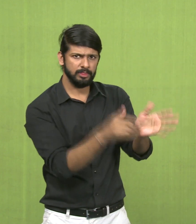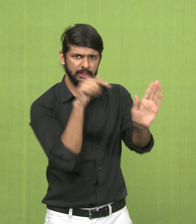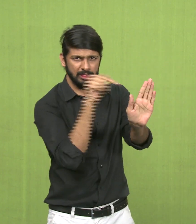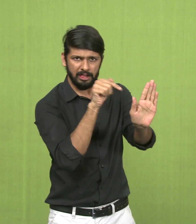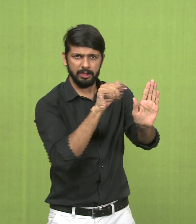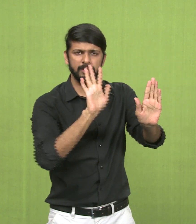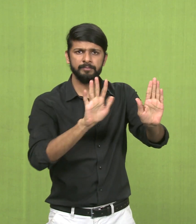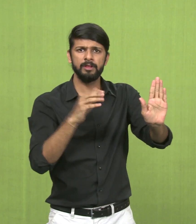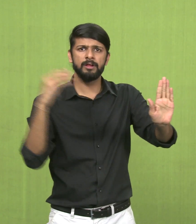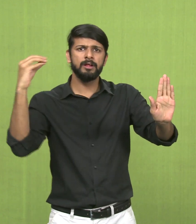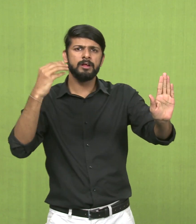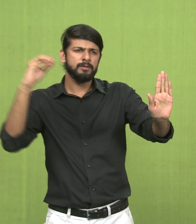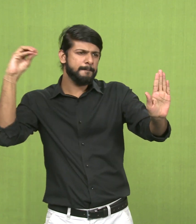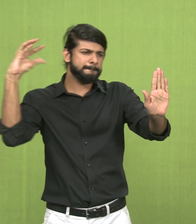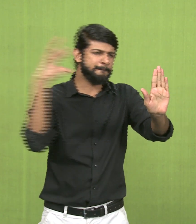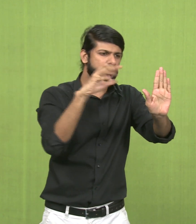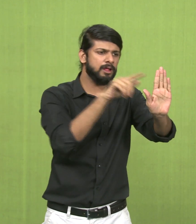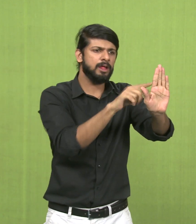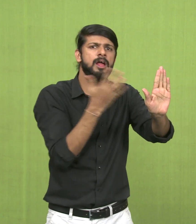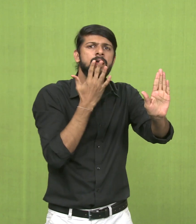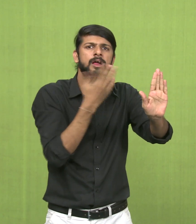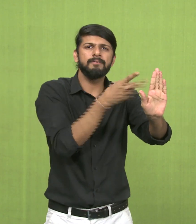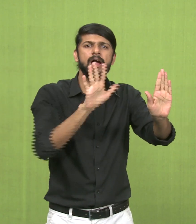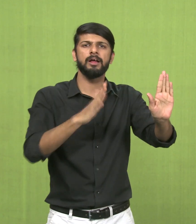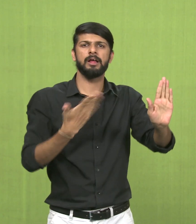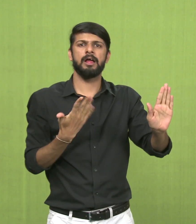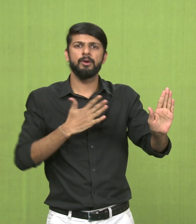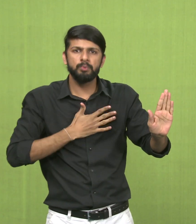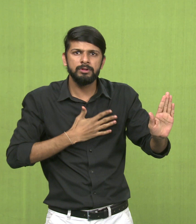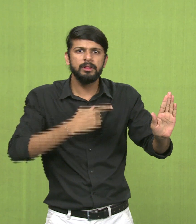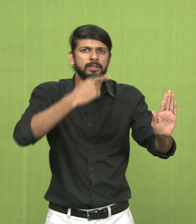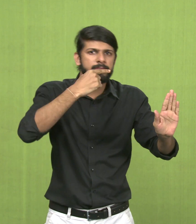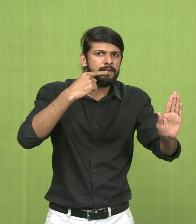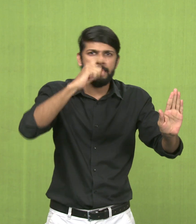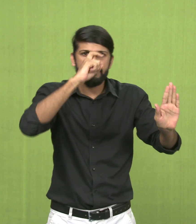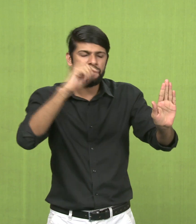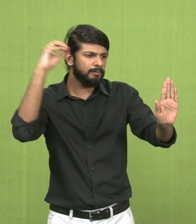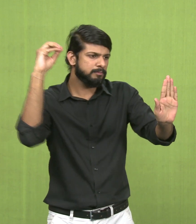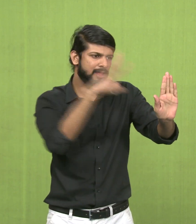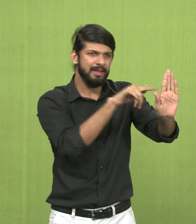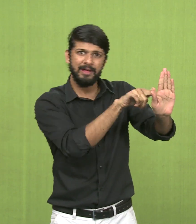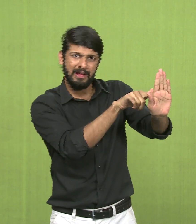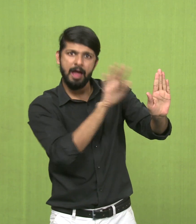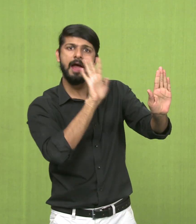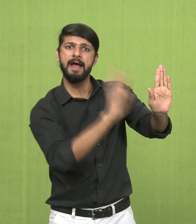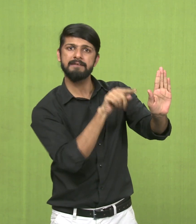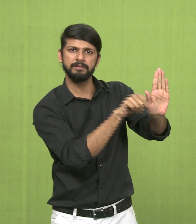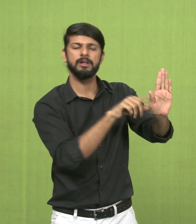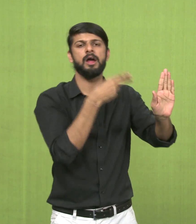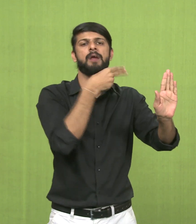First, when any object reflects a kind of color, this color has a name, which is called